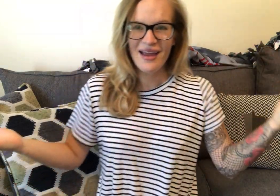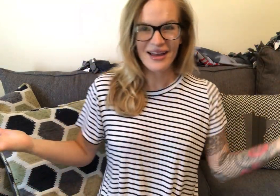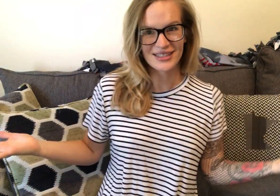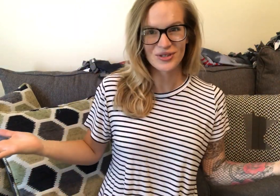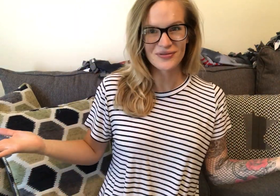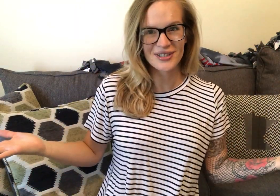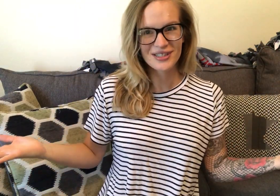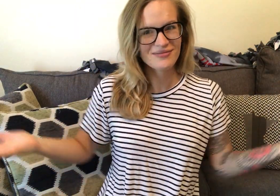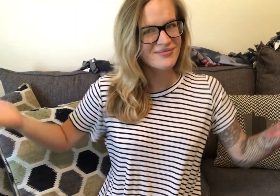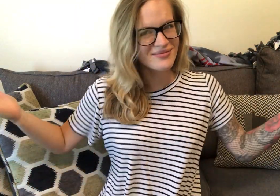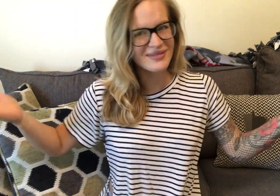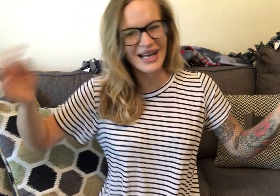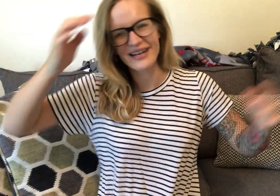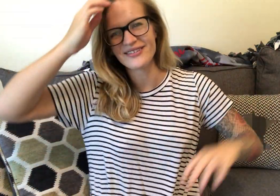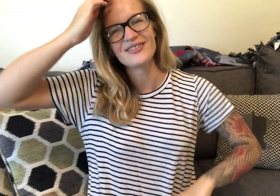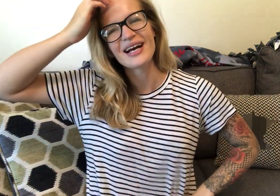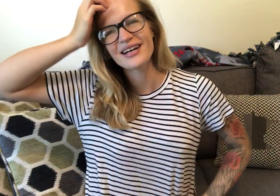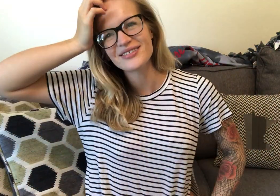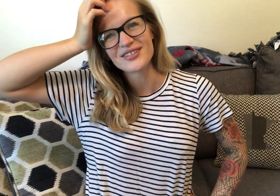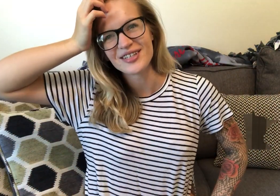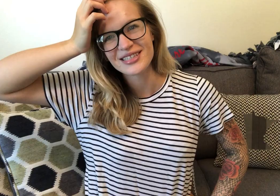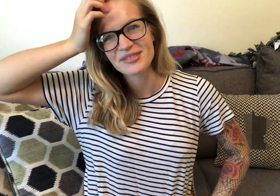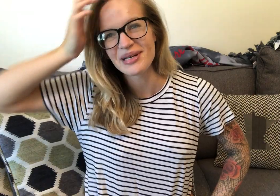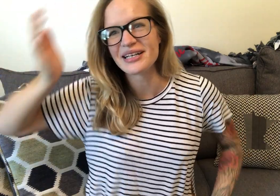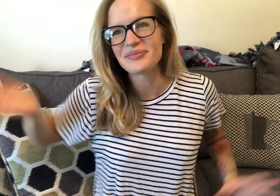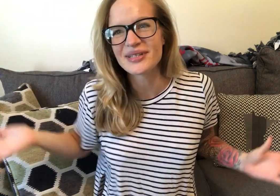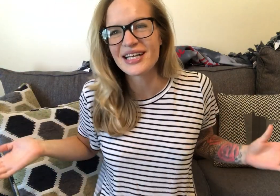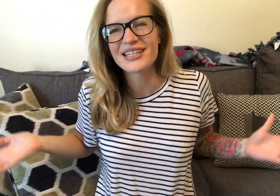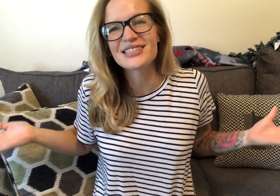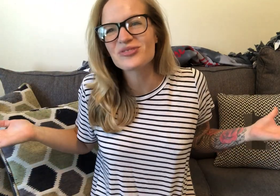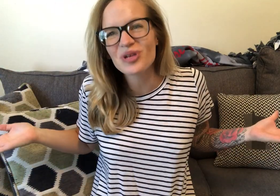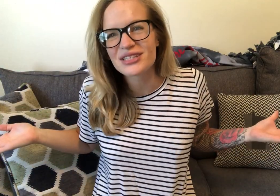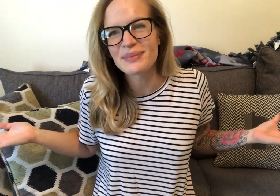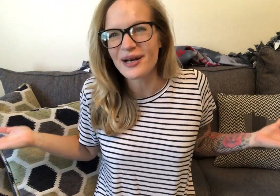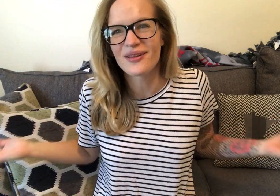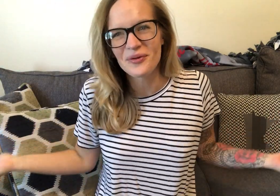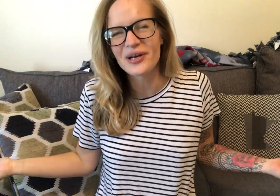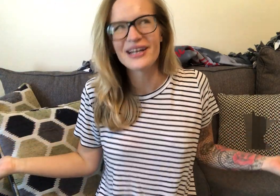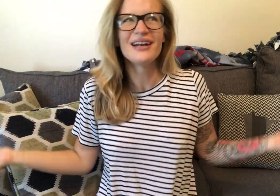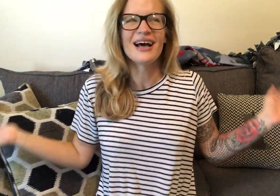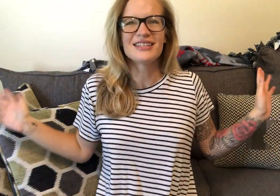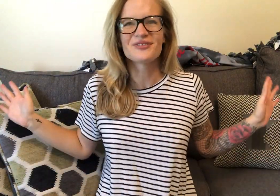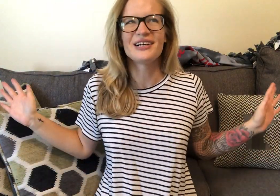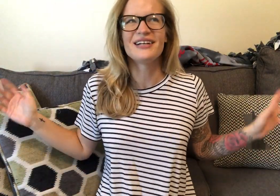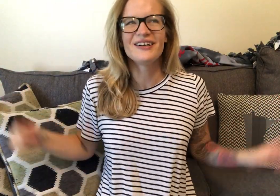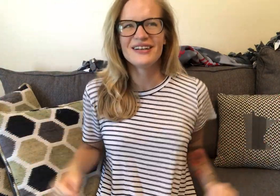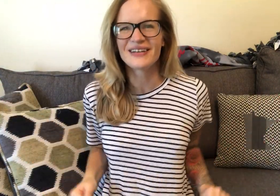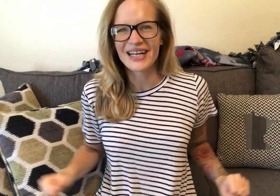It's over. I don't know. I don't know how to explain it. But like it just works better than when. I swear. Okay.